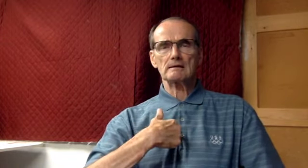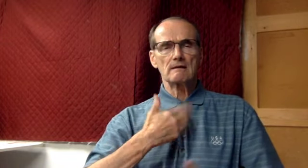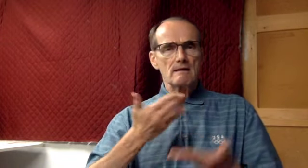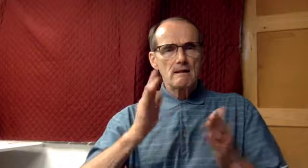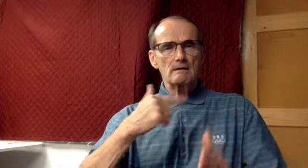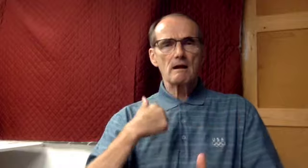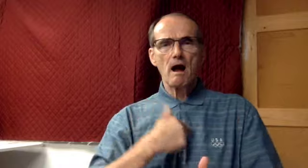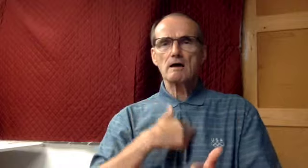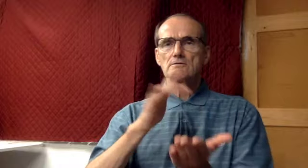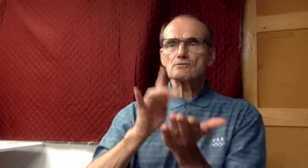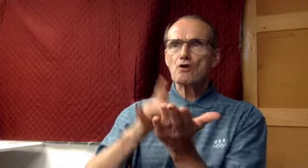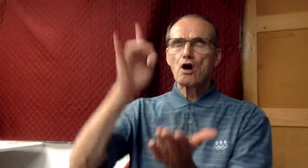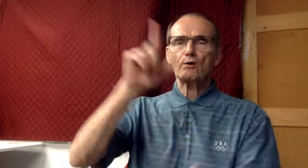Glorify the Lord with me.